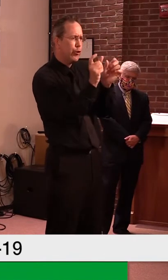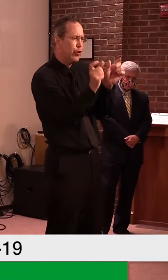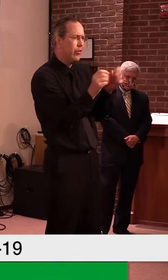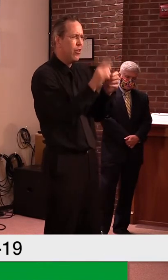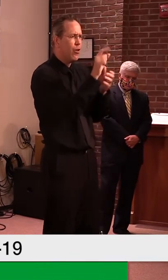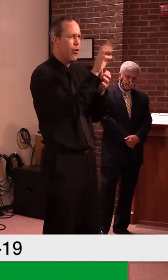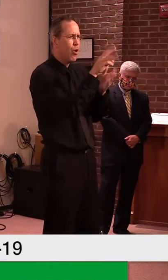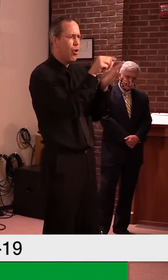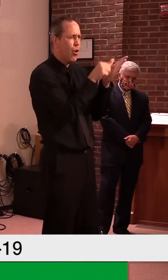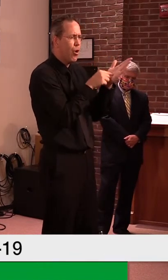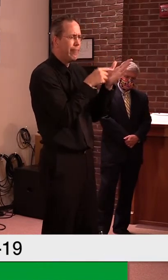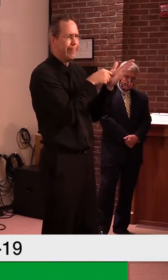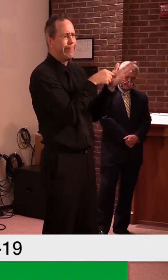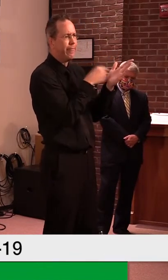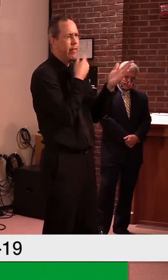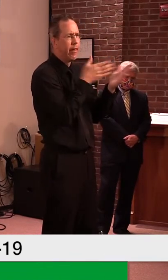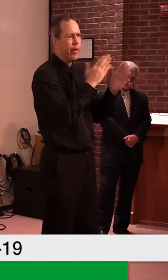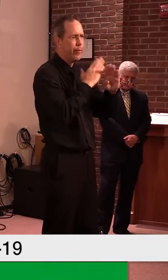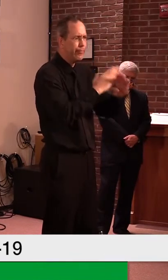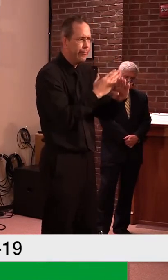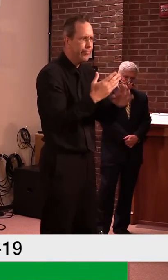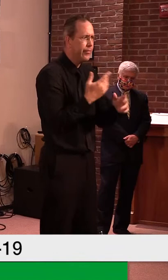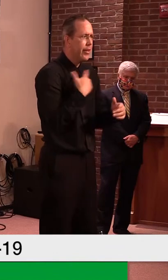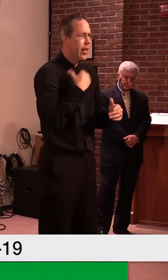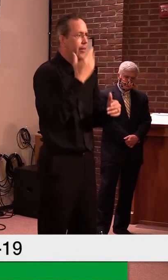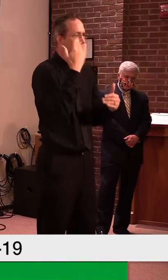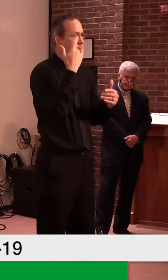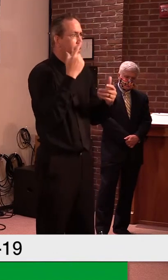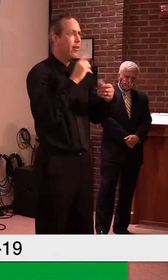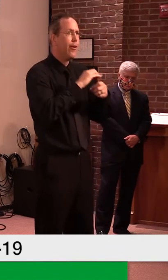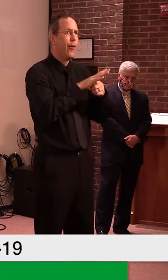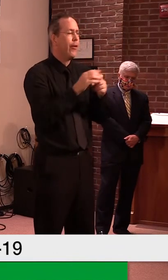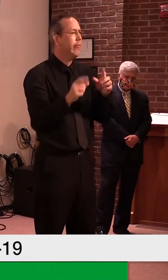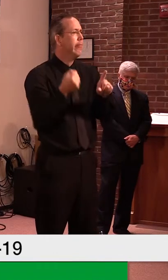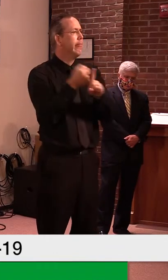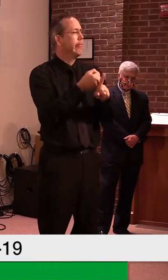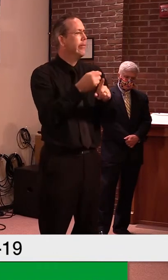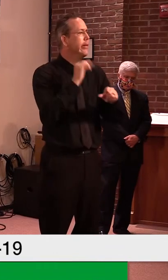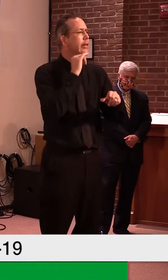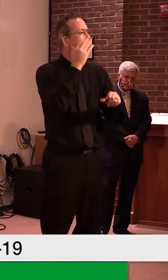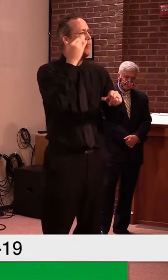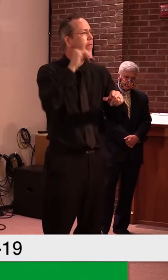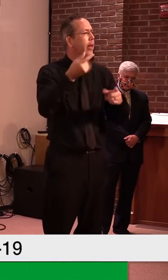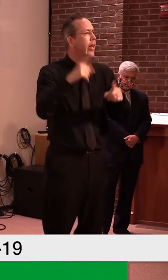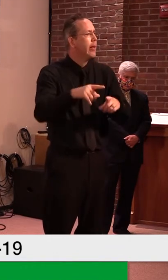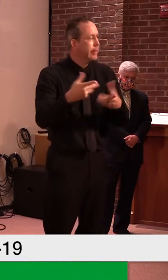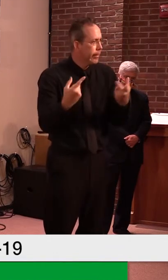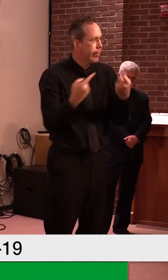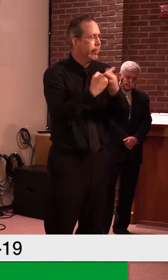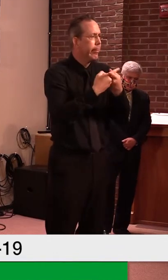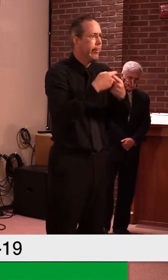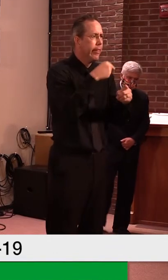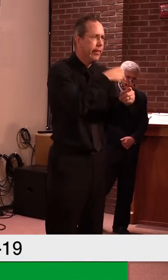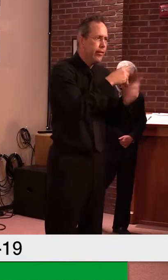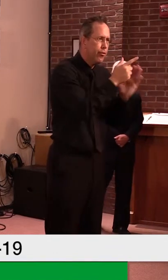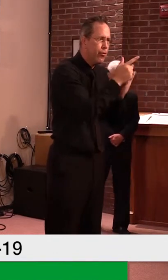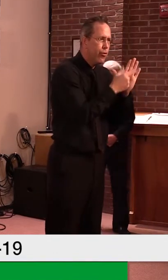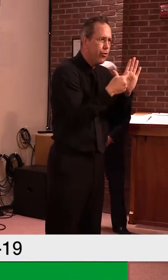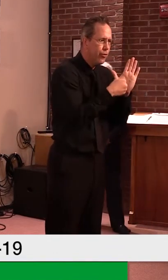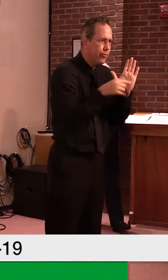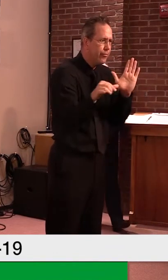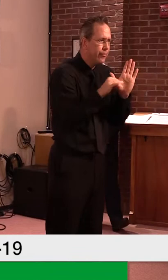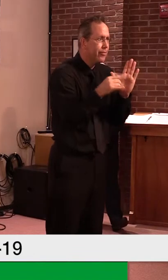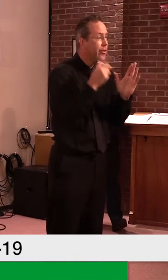pandemic can really speak to, uh, essentially snow days or some other unanticipated emergency that happens in the first half of the year